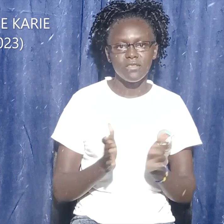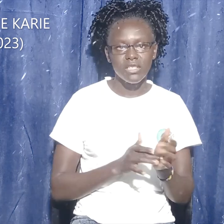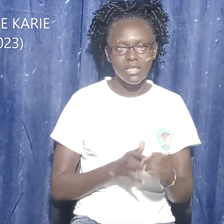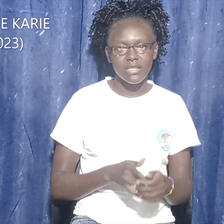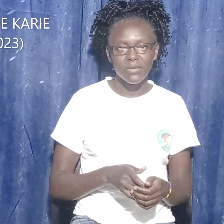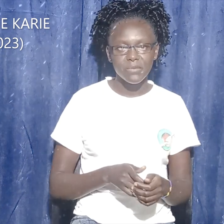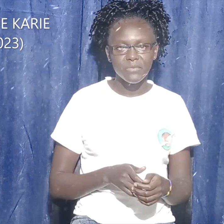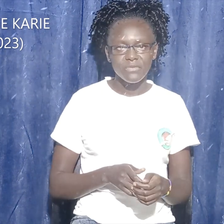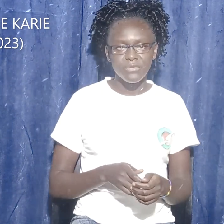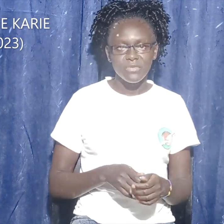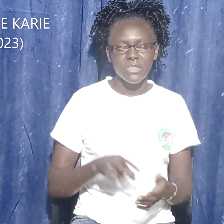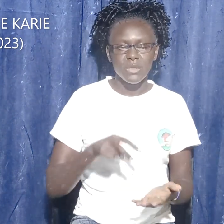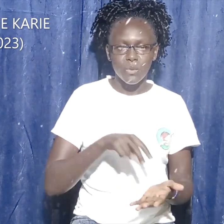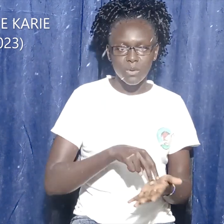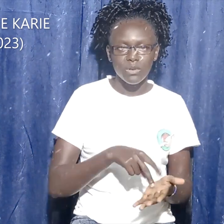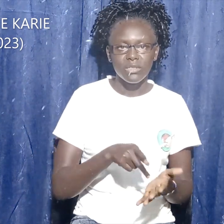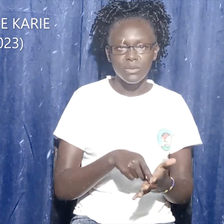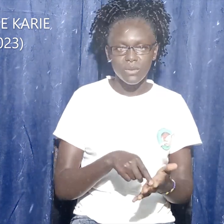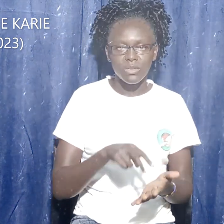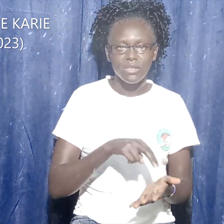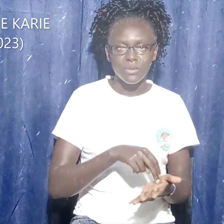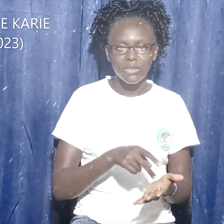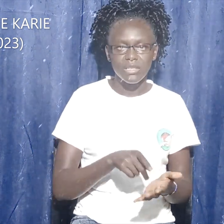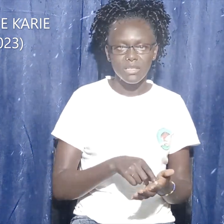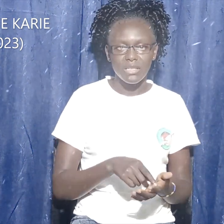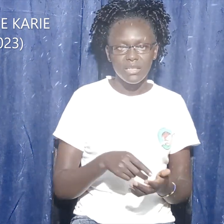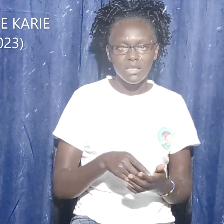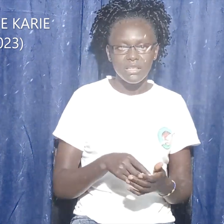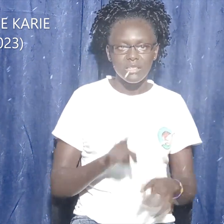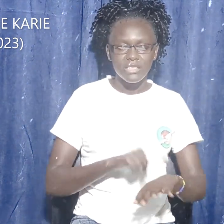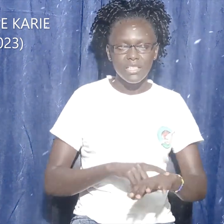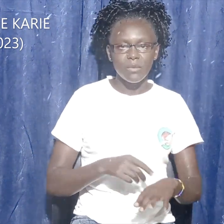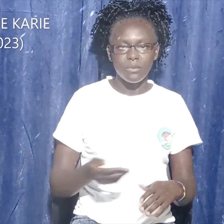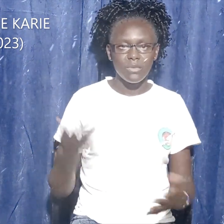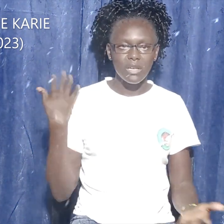reaching there. She found the stone had been pushed away.